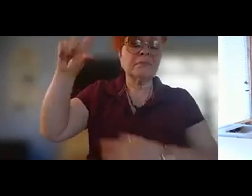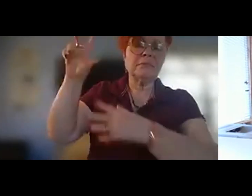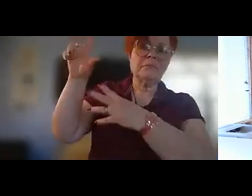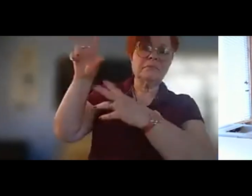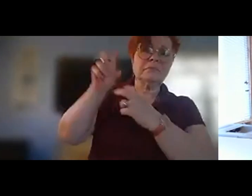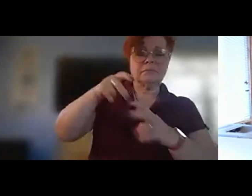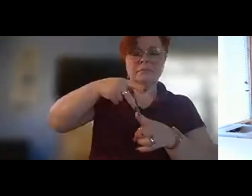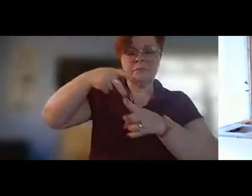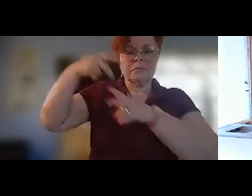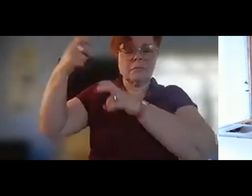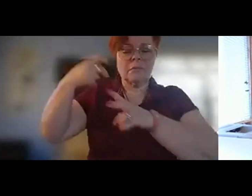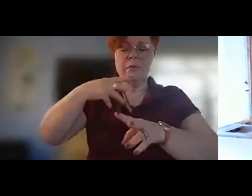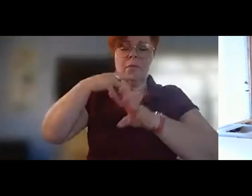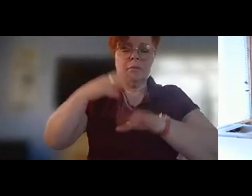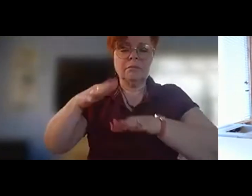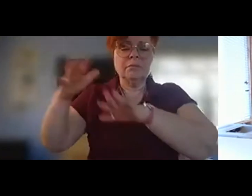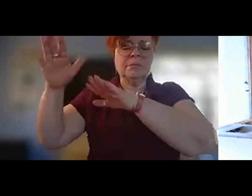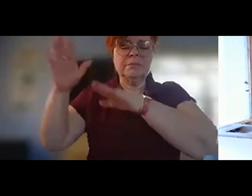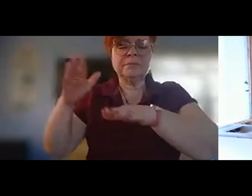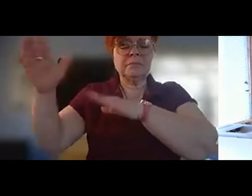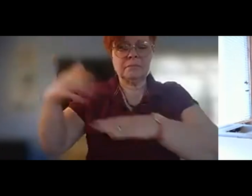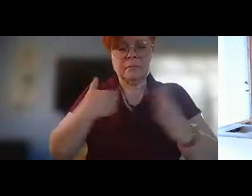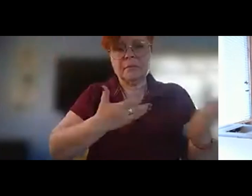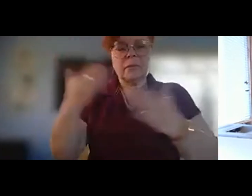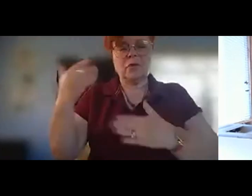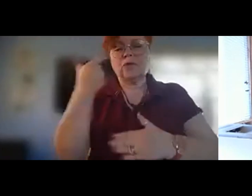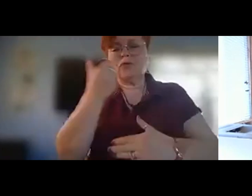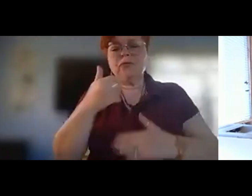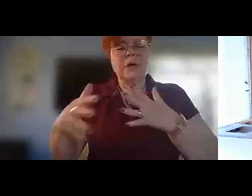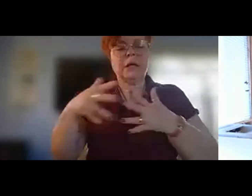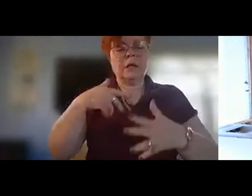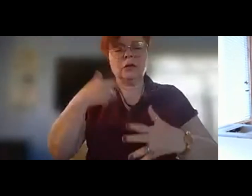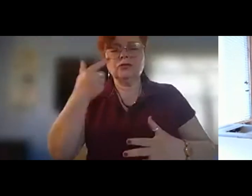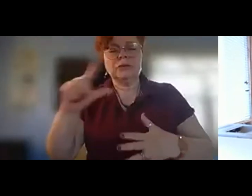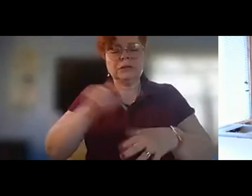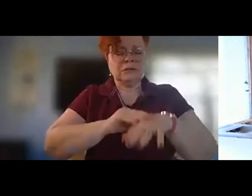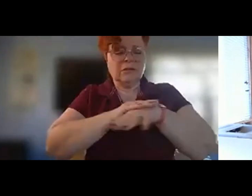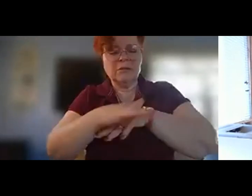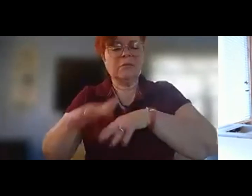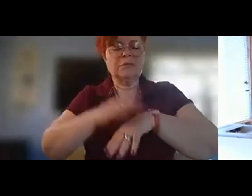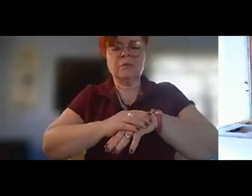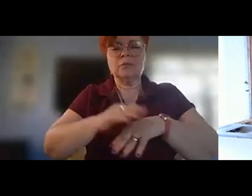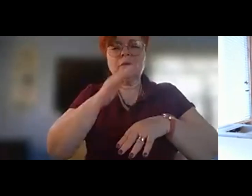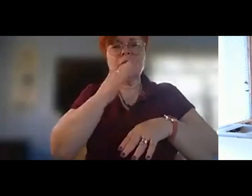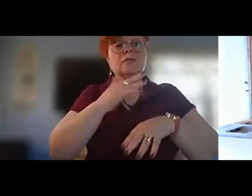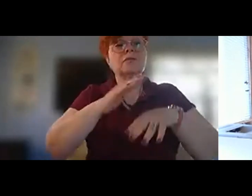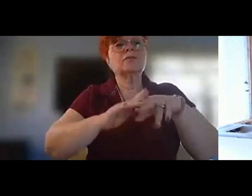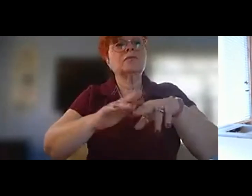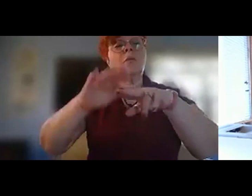river heaving gray green slabs of seawater onto the salt marshes inland